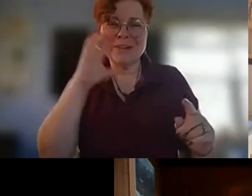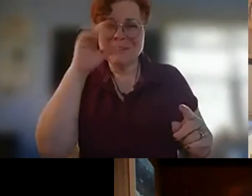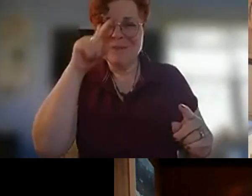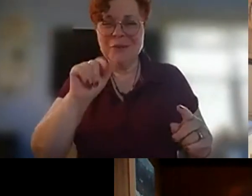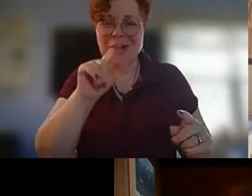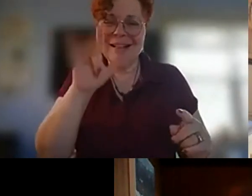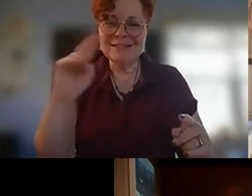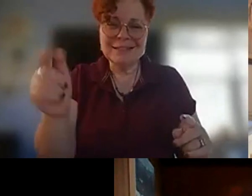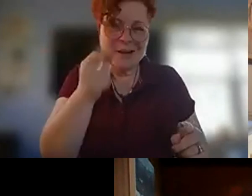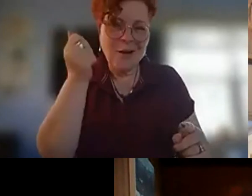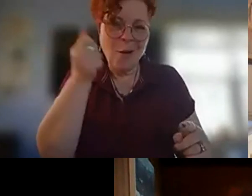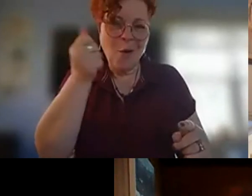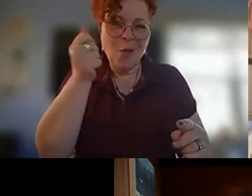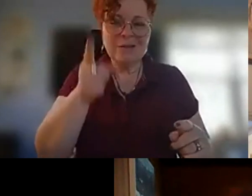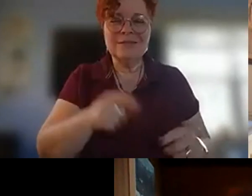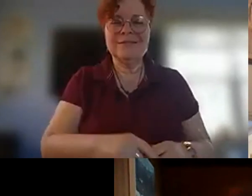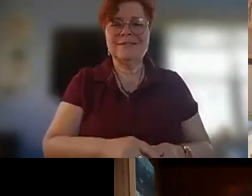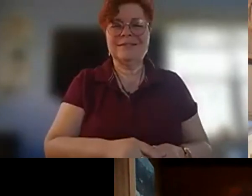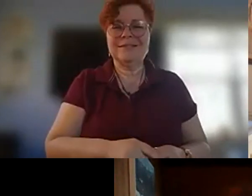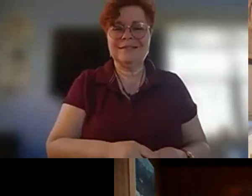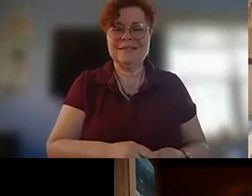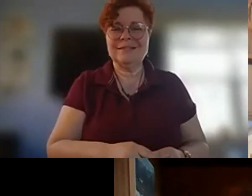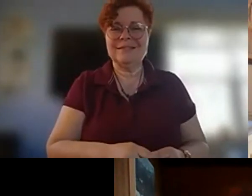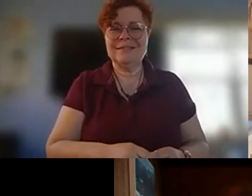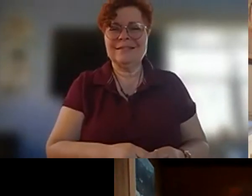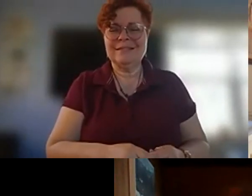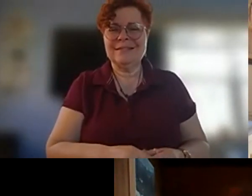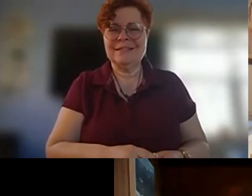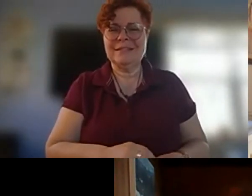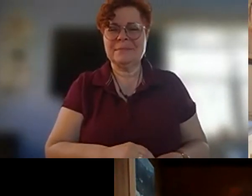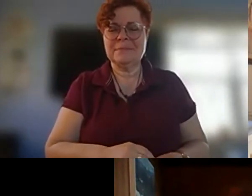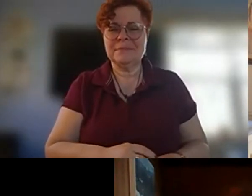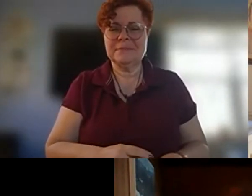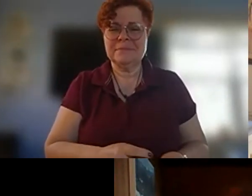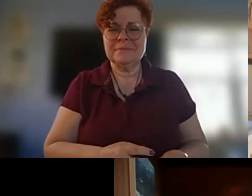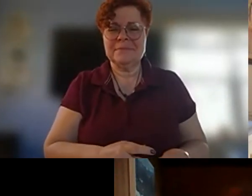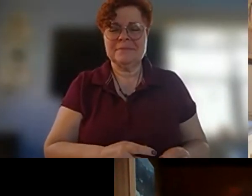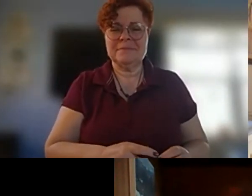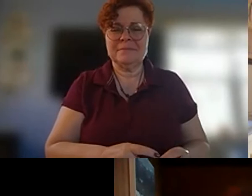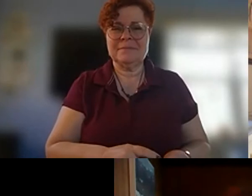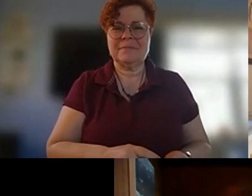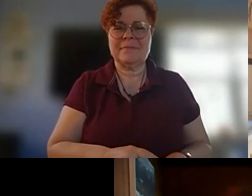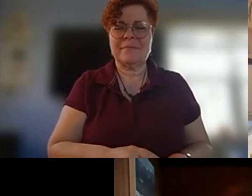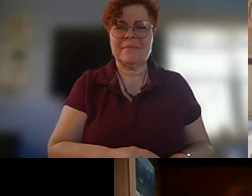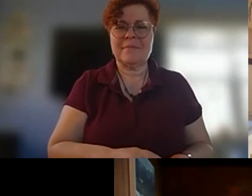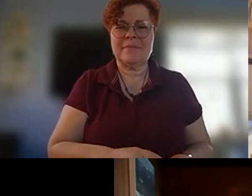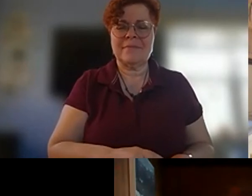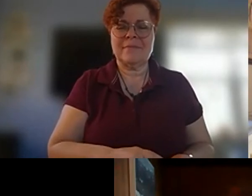oh allison i believe i believe i have you am i